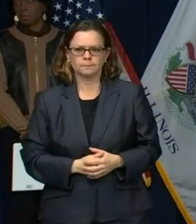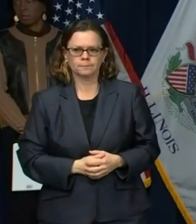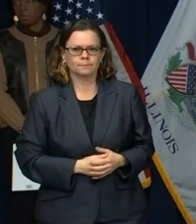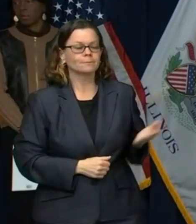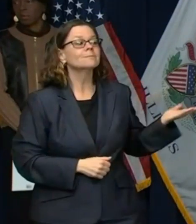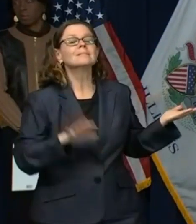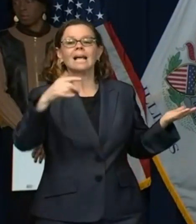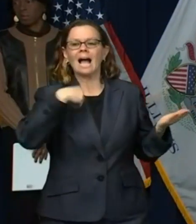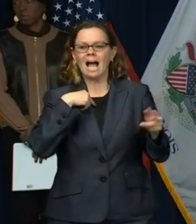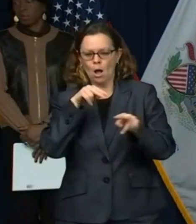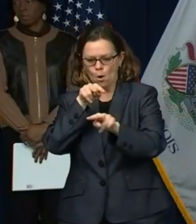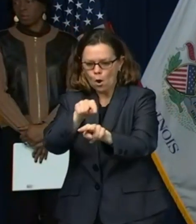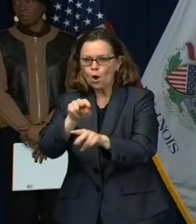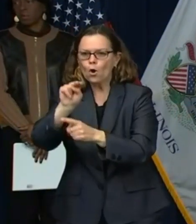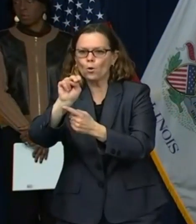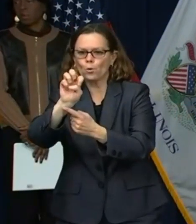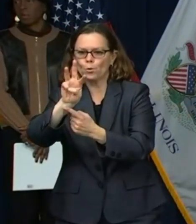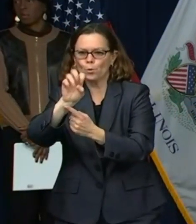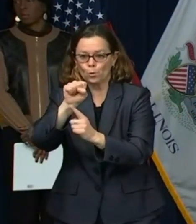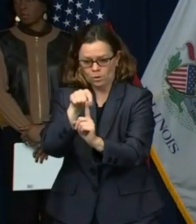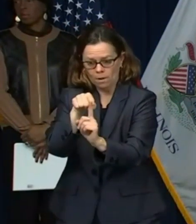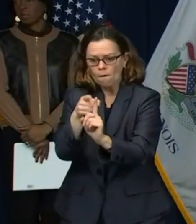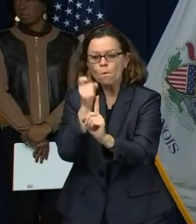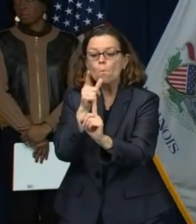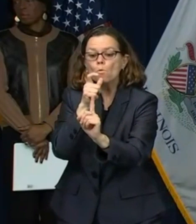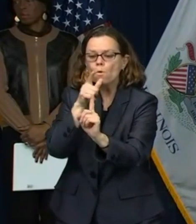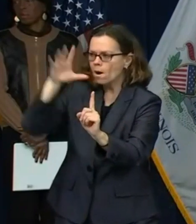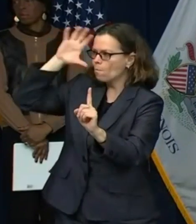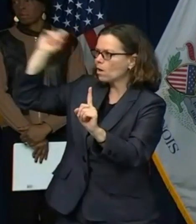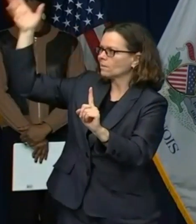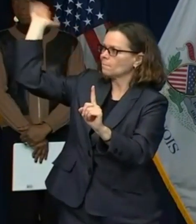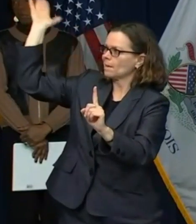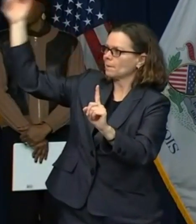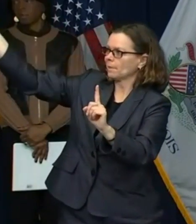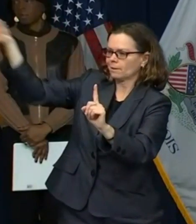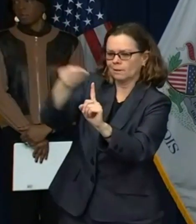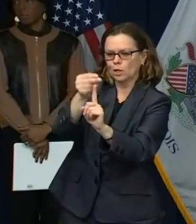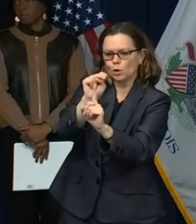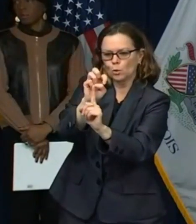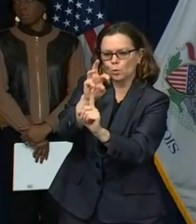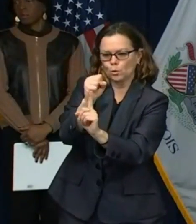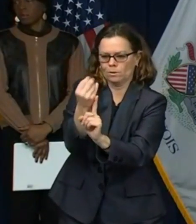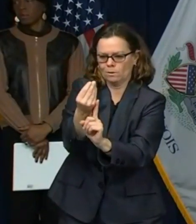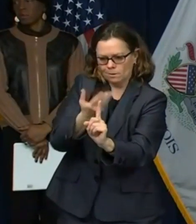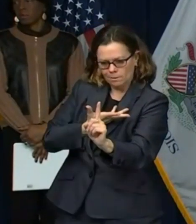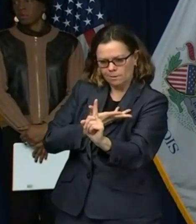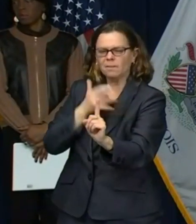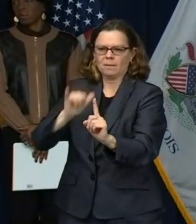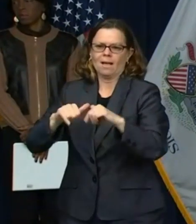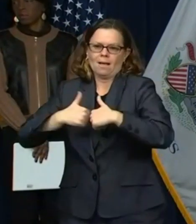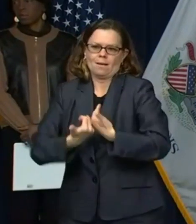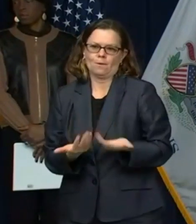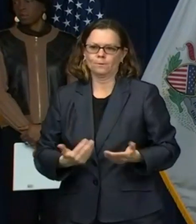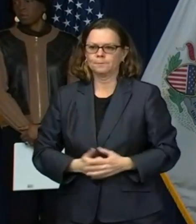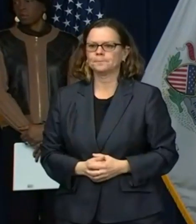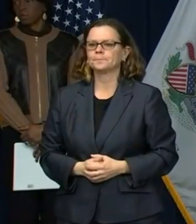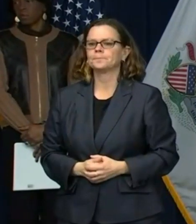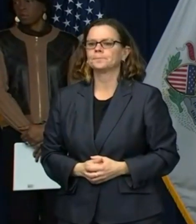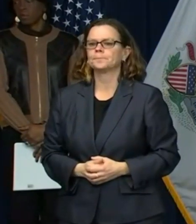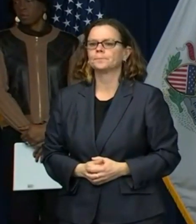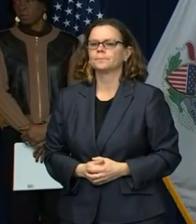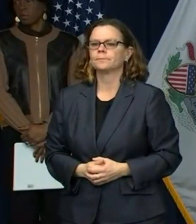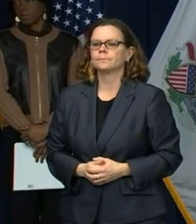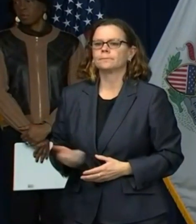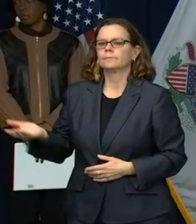Kelsey Landis at the Bellevue News Democrat. Governor, we reported yesterday on an outbreak at Madison County Long-Term Care Facility that has killed